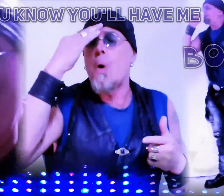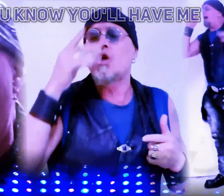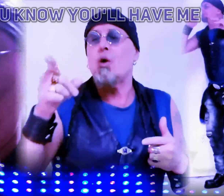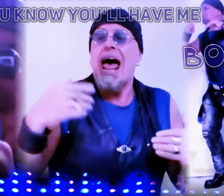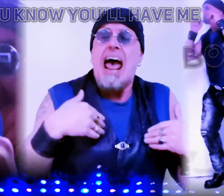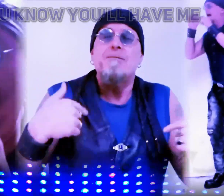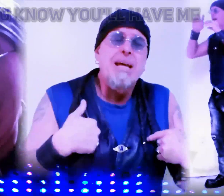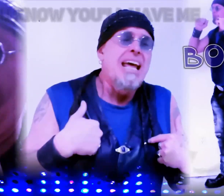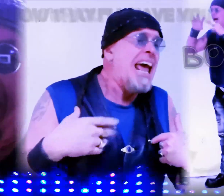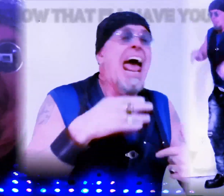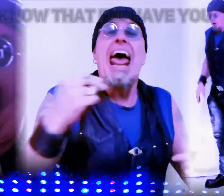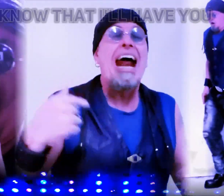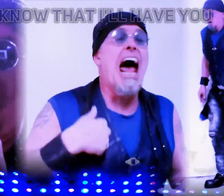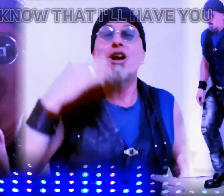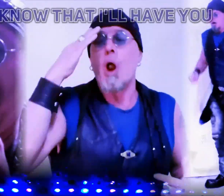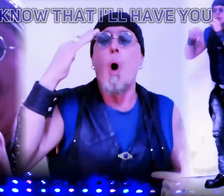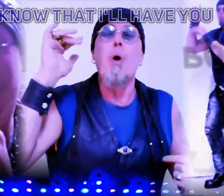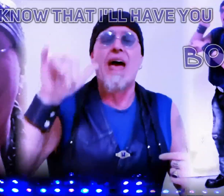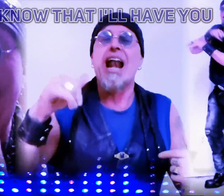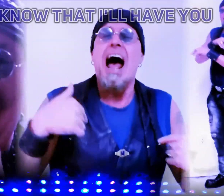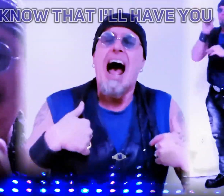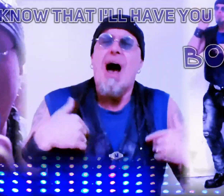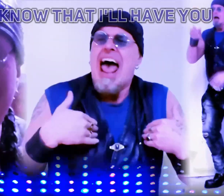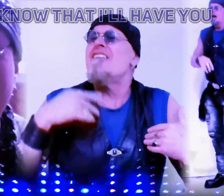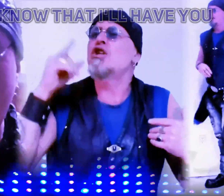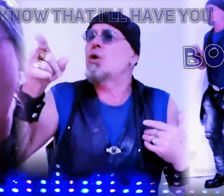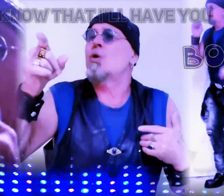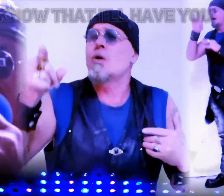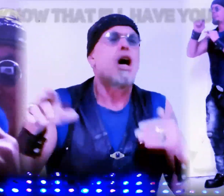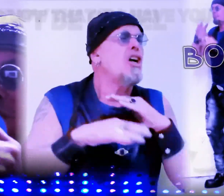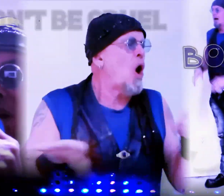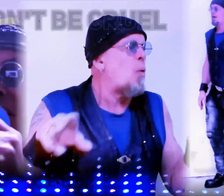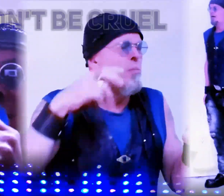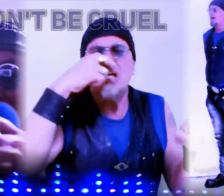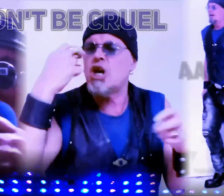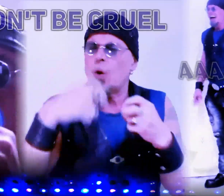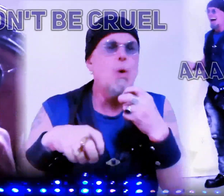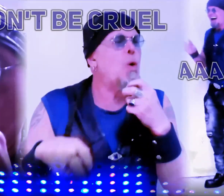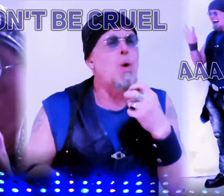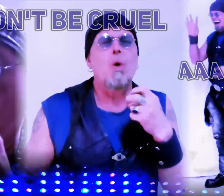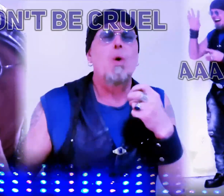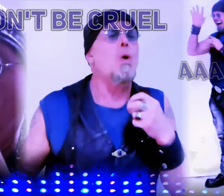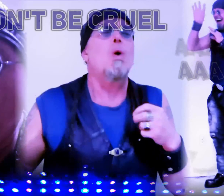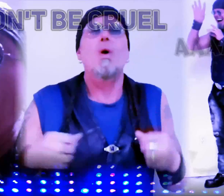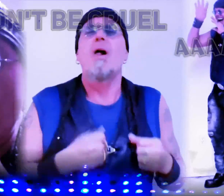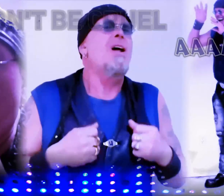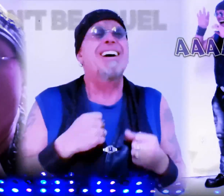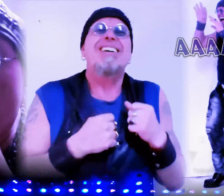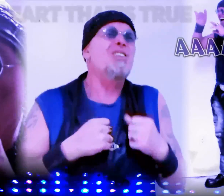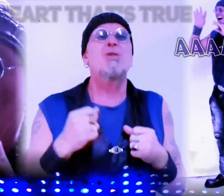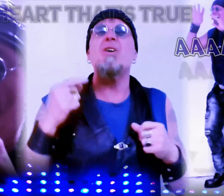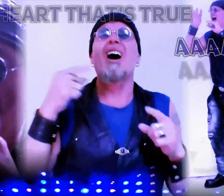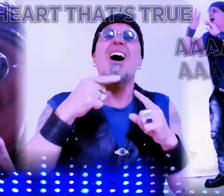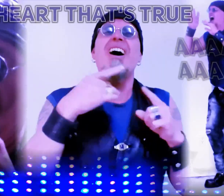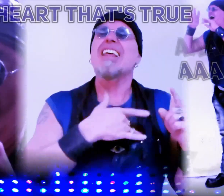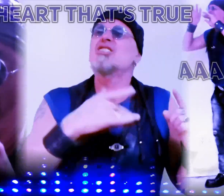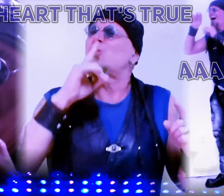you'll have me. And I know that I'll have you. Don't be cruel to a heart that's